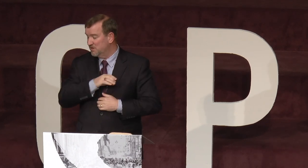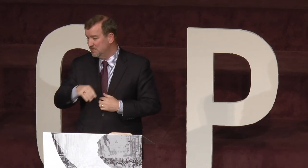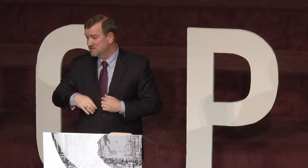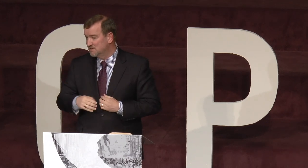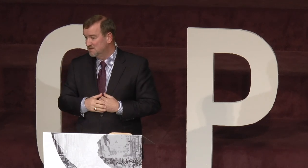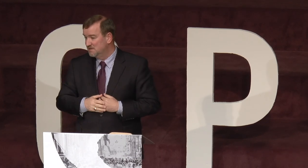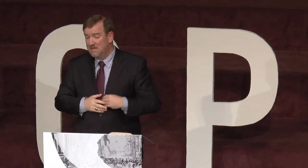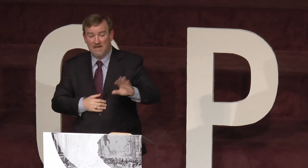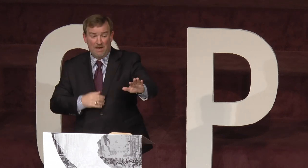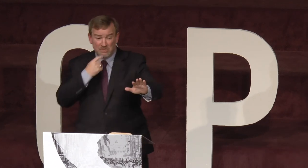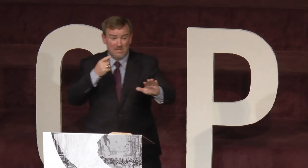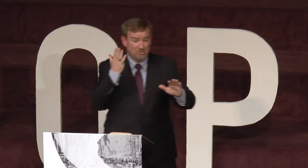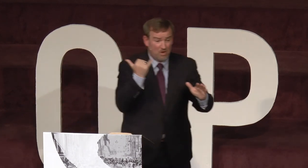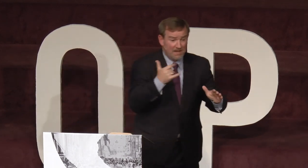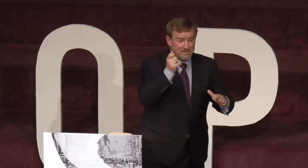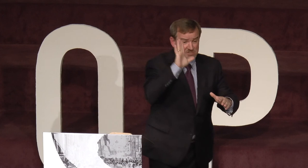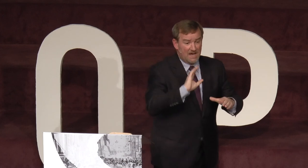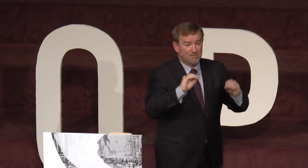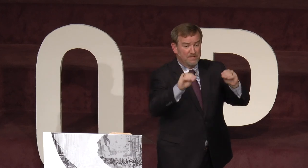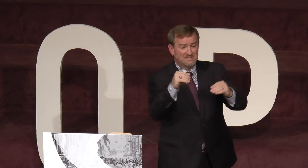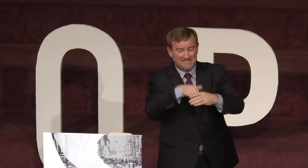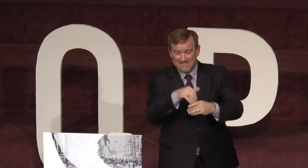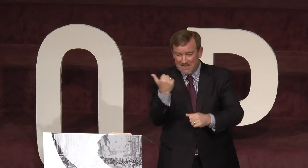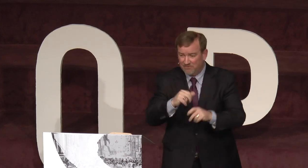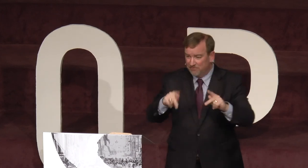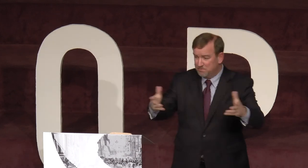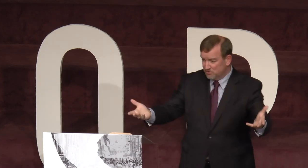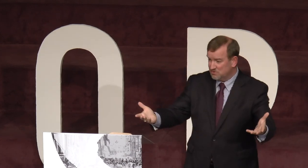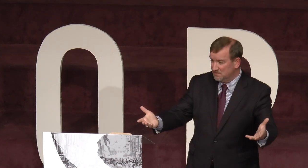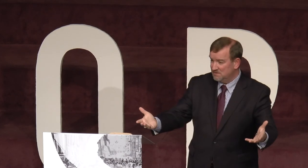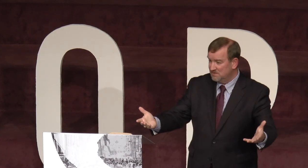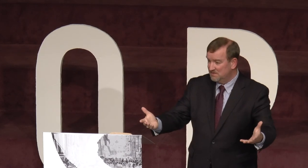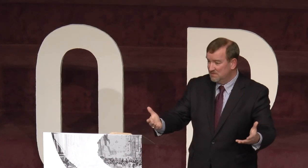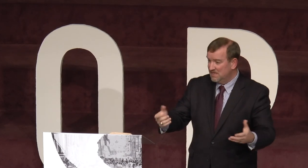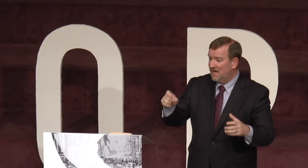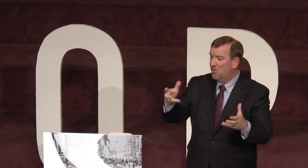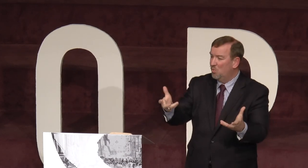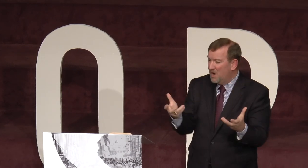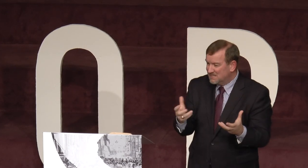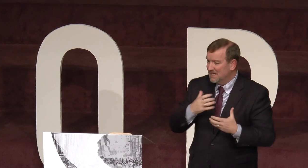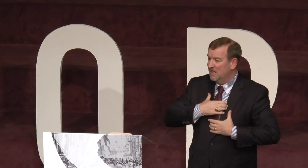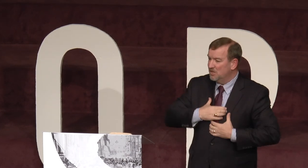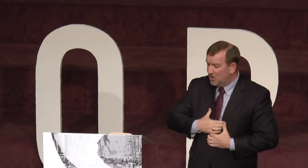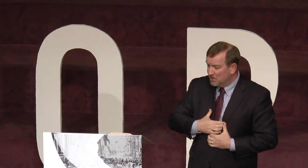Christ. I want to tell you why. Because God places inside of every person a wanting, a longing